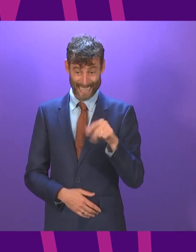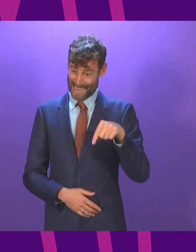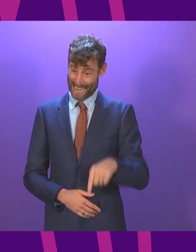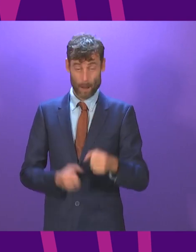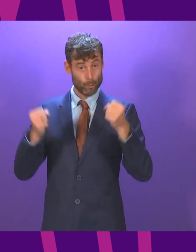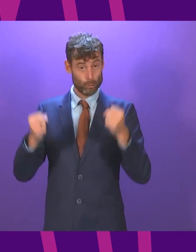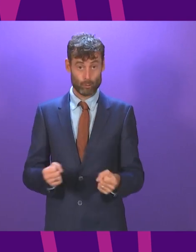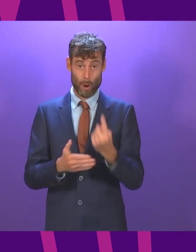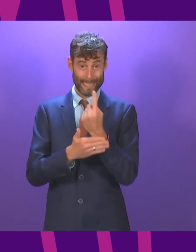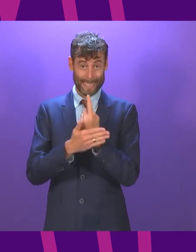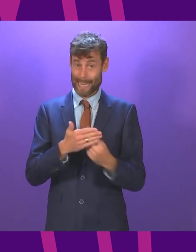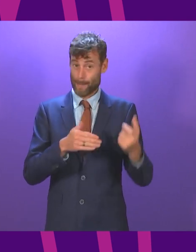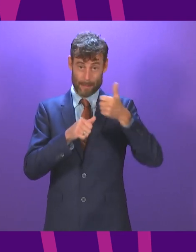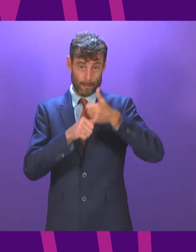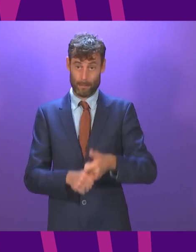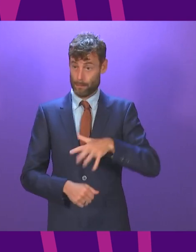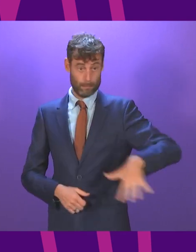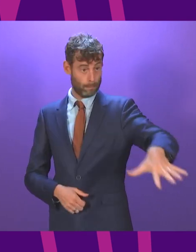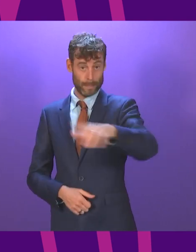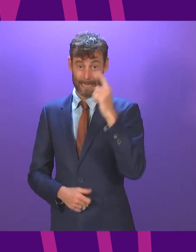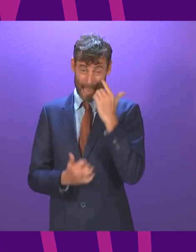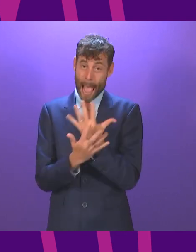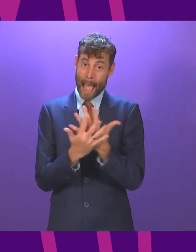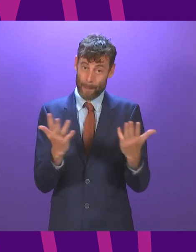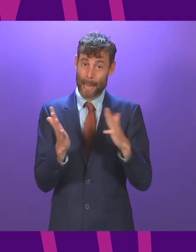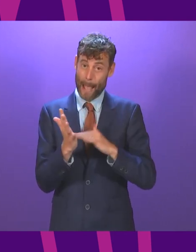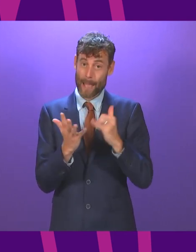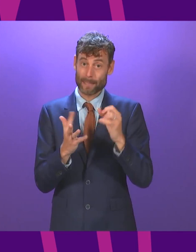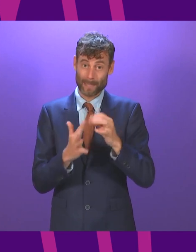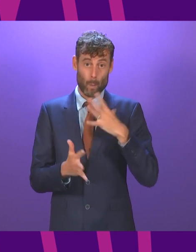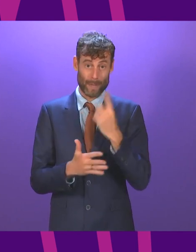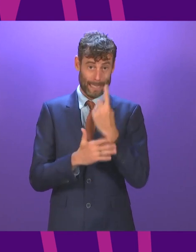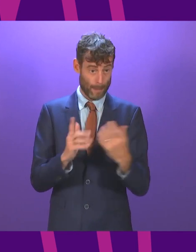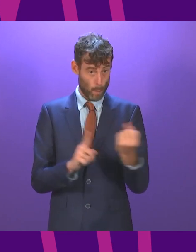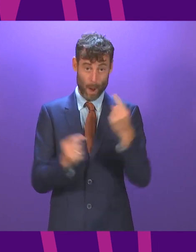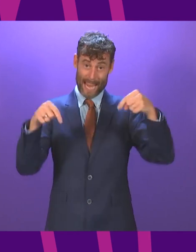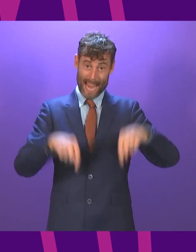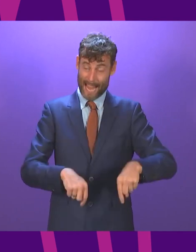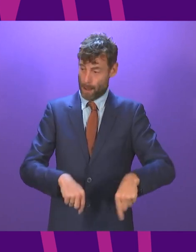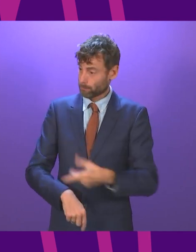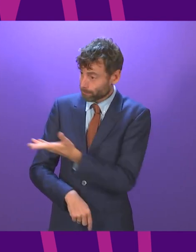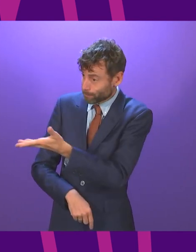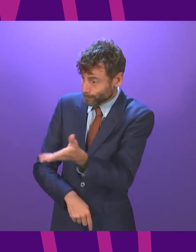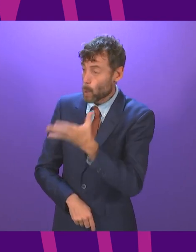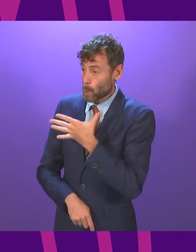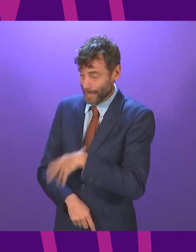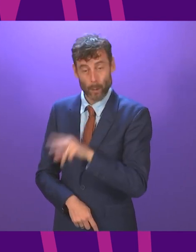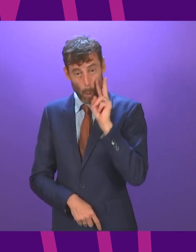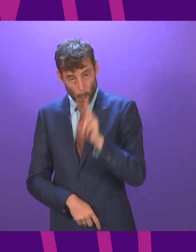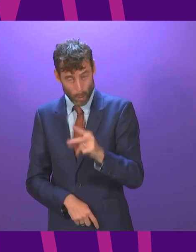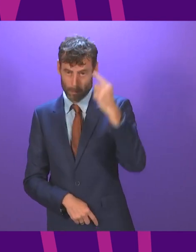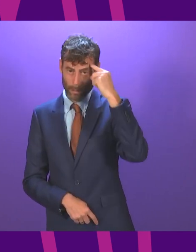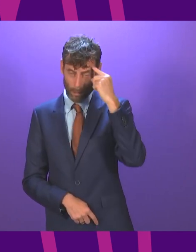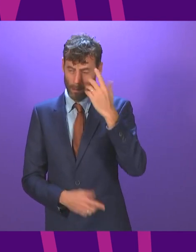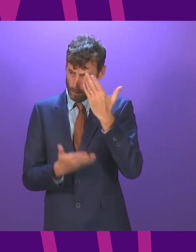it is clear. There is a mandate for an independence referendum that should be honoured and I am determined that it will be honoured